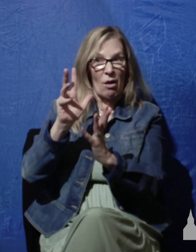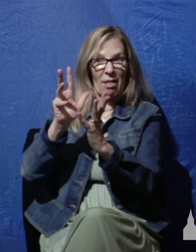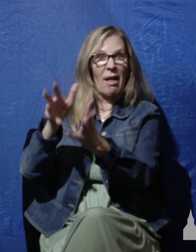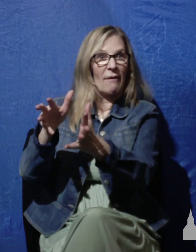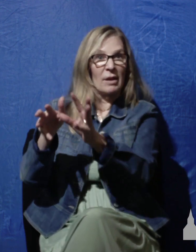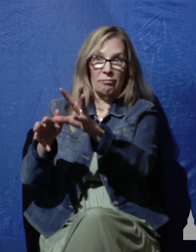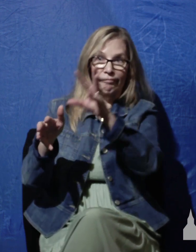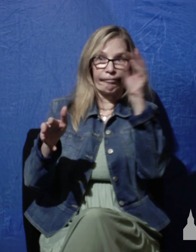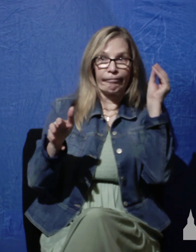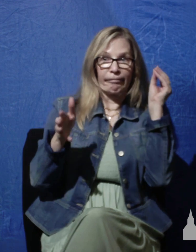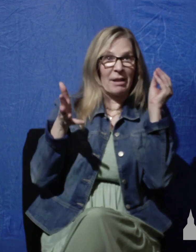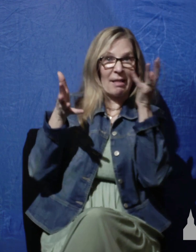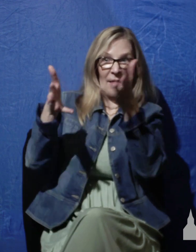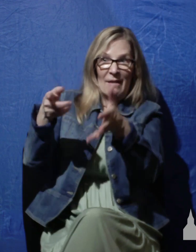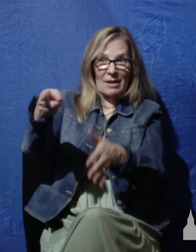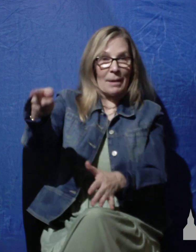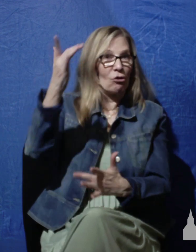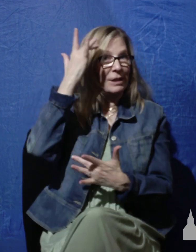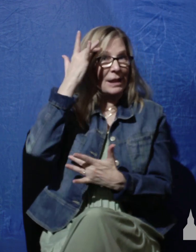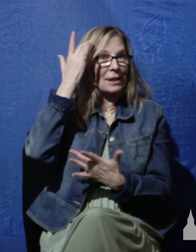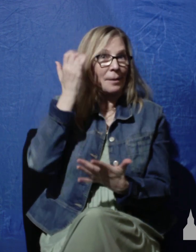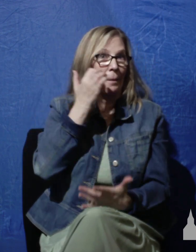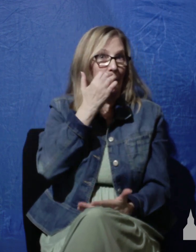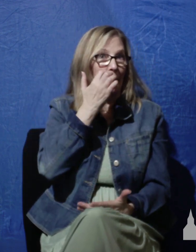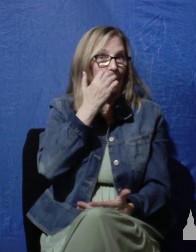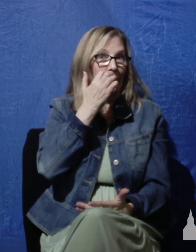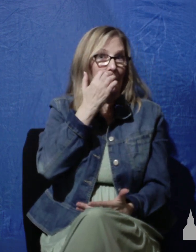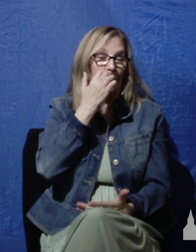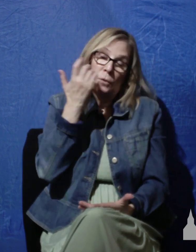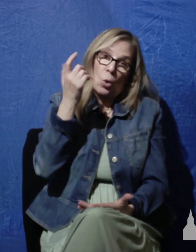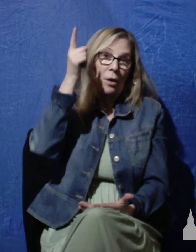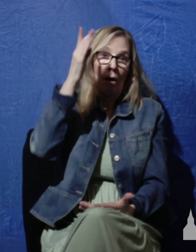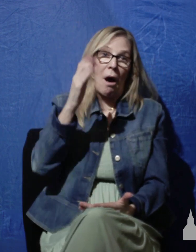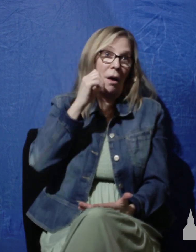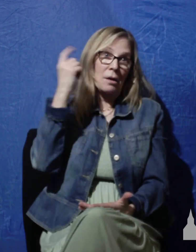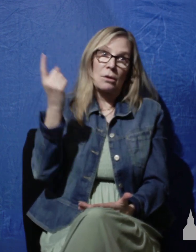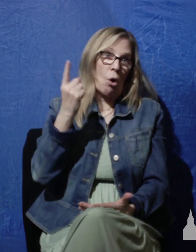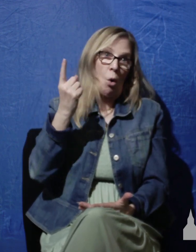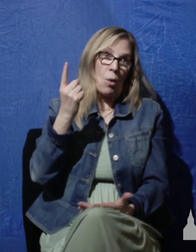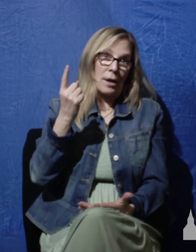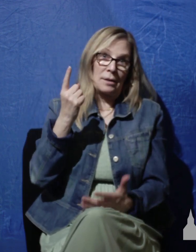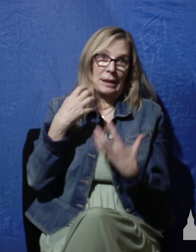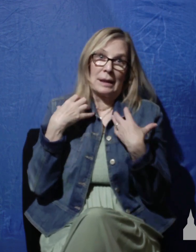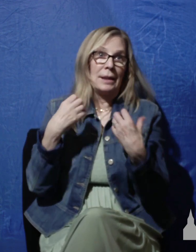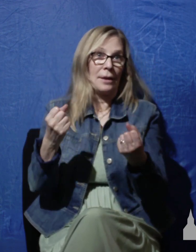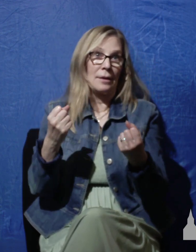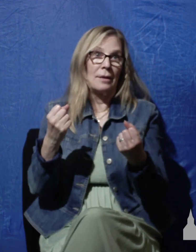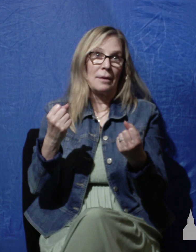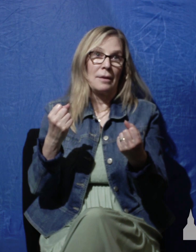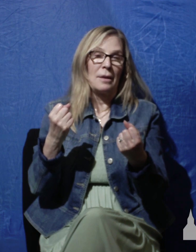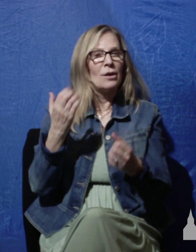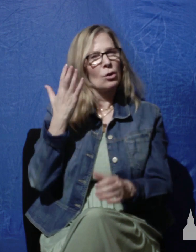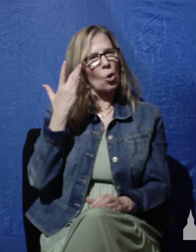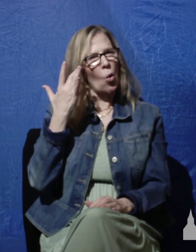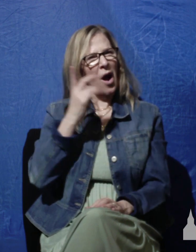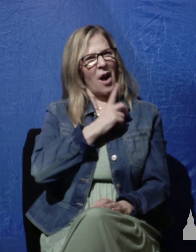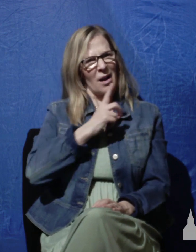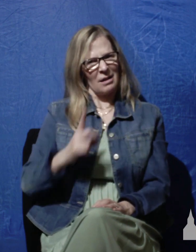there sick. So if God doesn't always bring us healing, then why does David say in this verse,